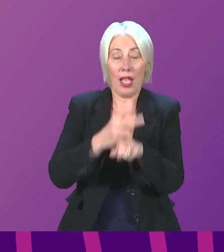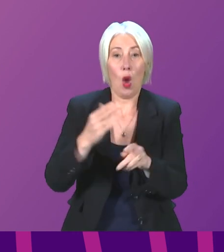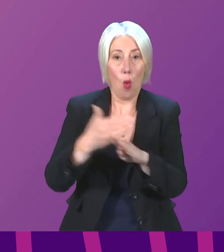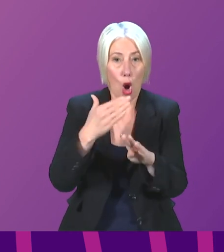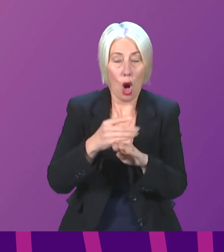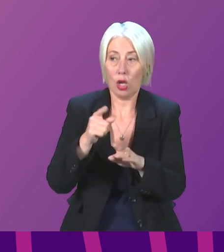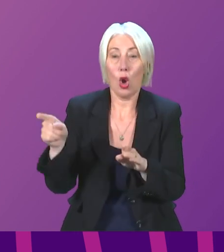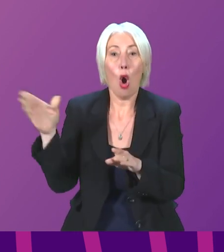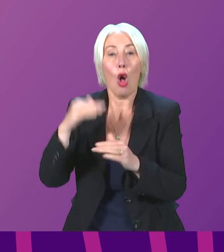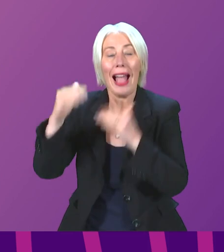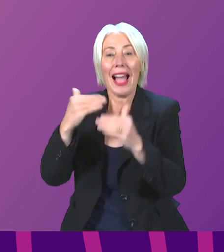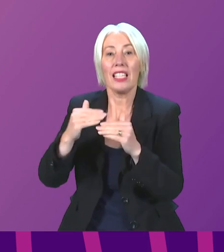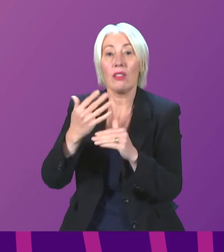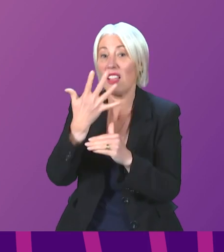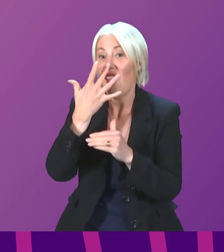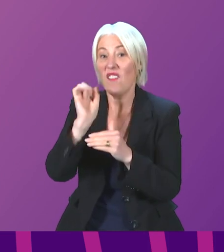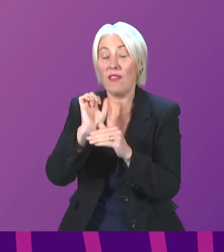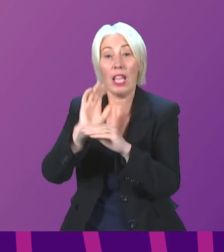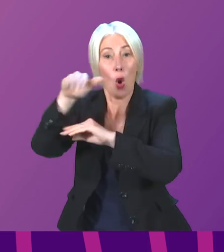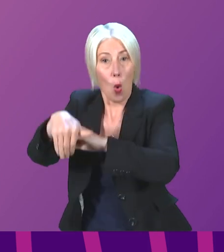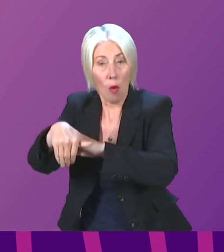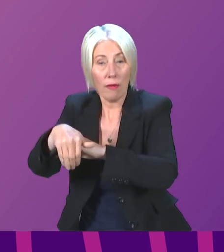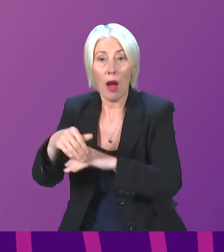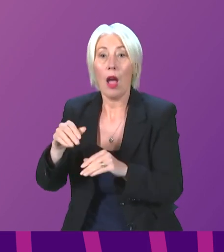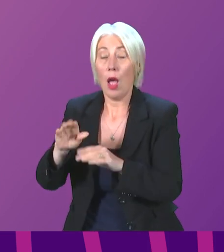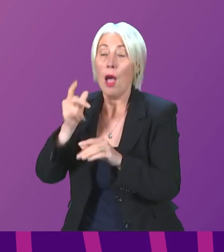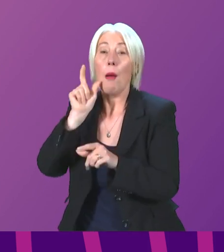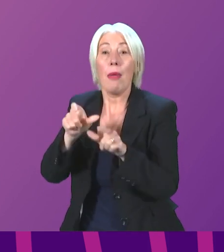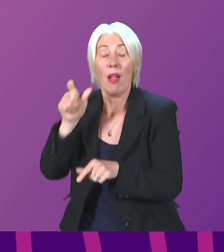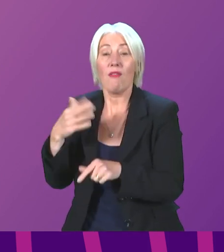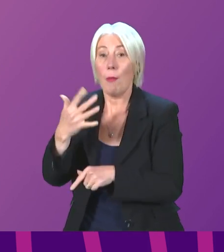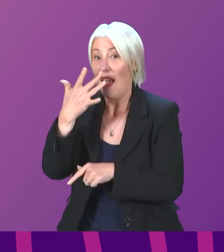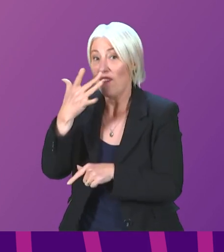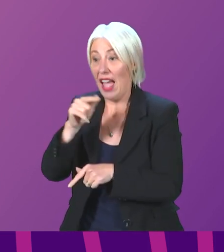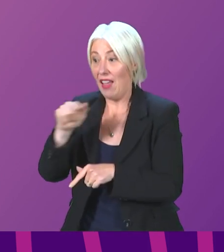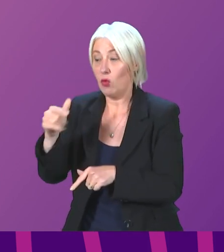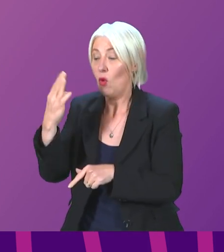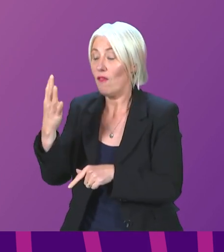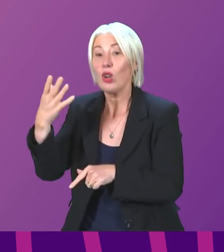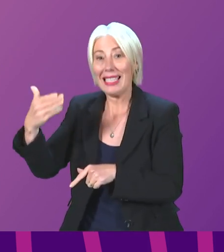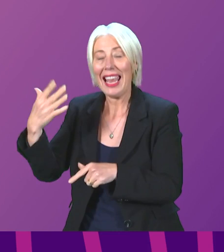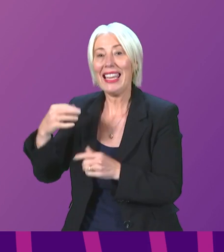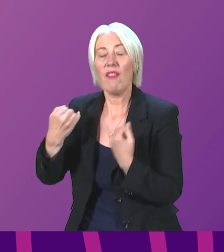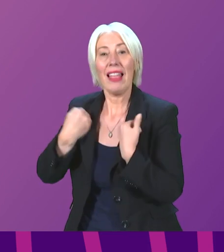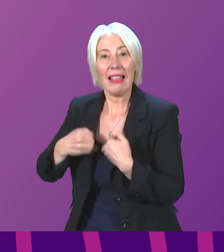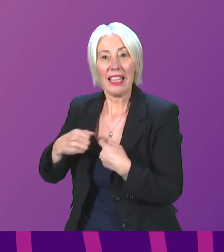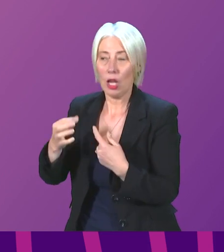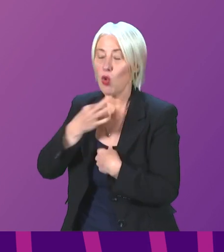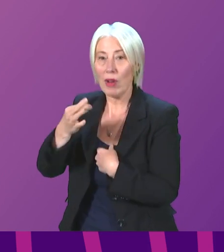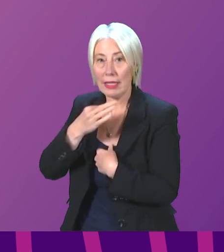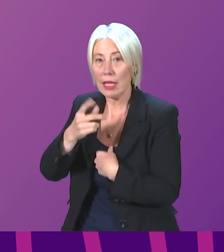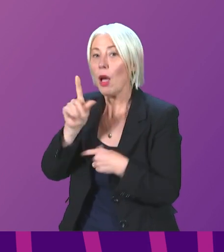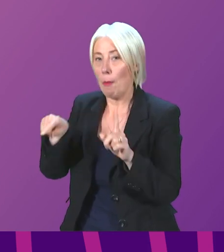all adults aged 50 and over, those aged 5 to 49 who are at clinical risk groups, including those who are pregnant,